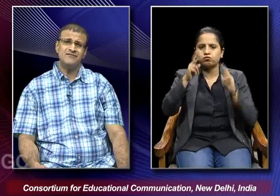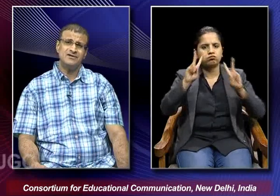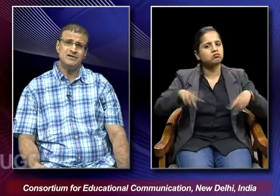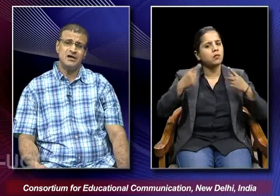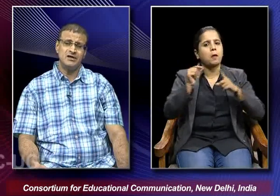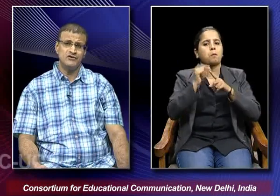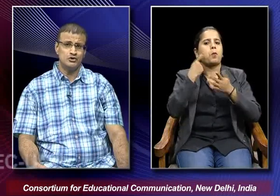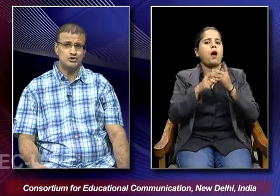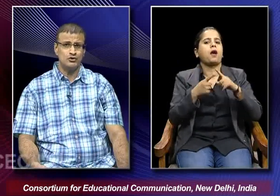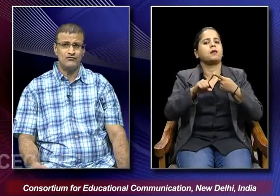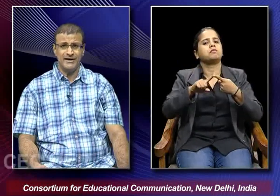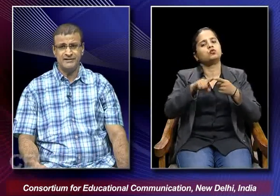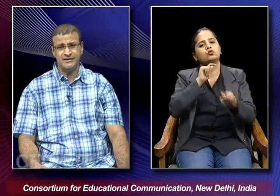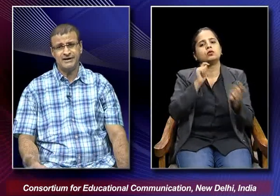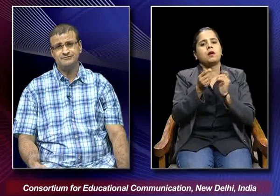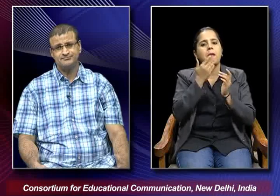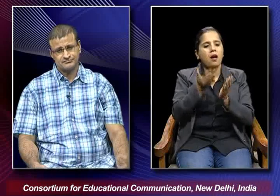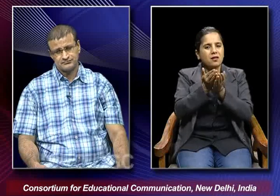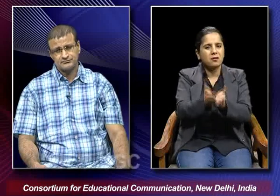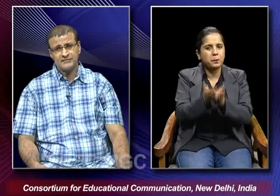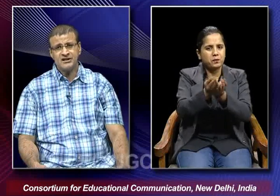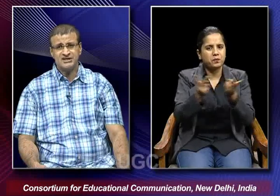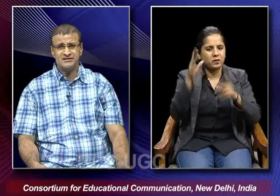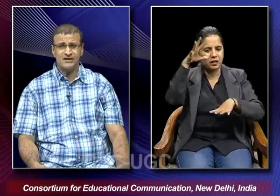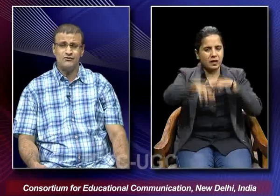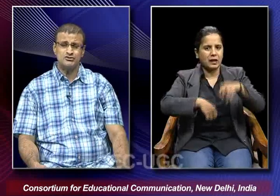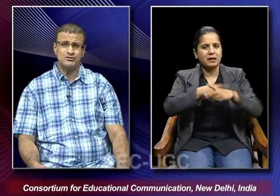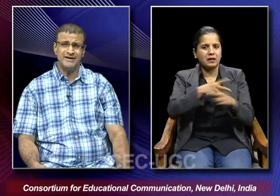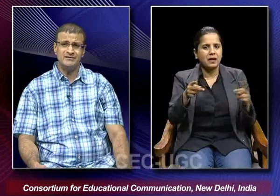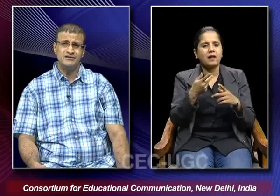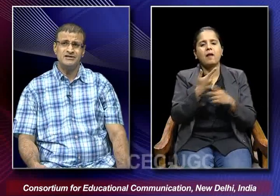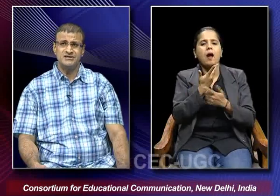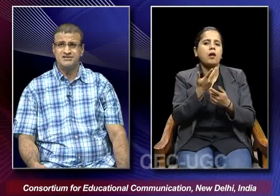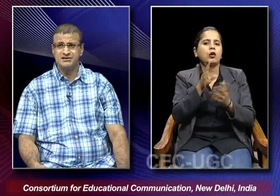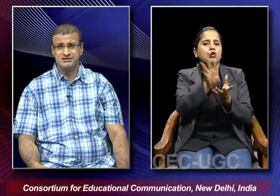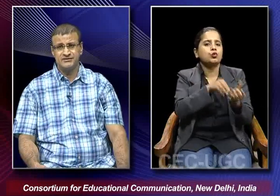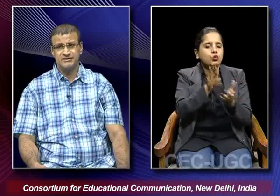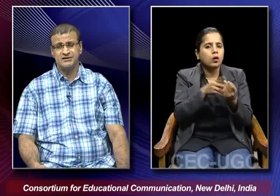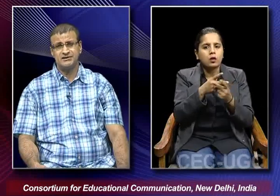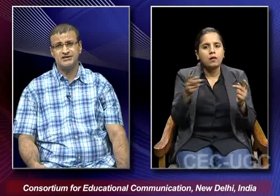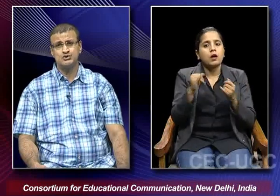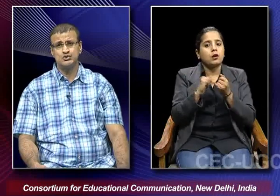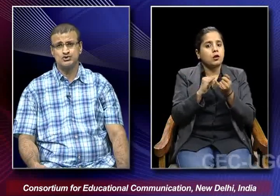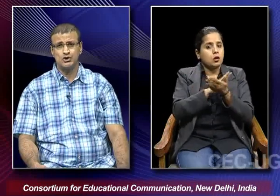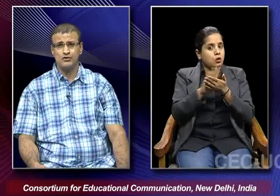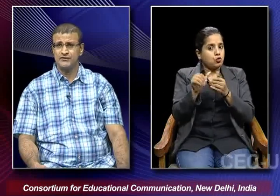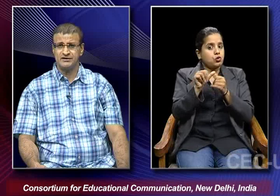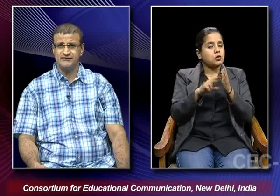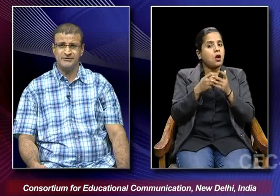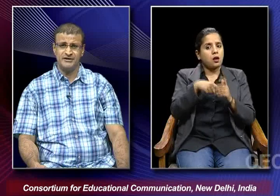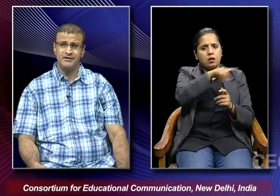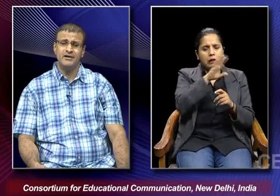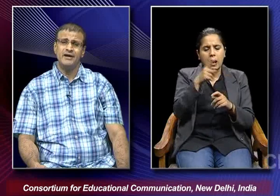Thereafter, we also find that Shantaram was quite concerned with the issues of